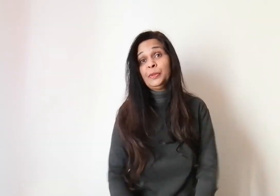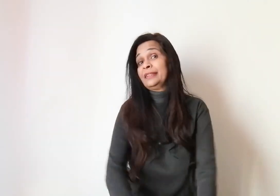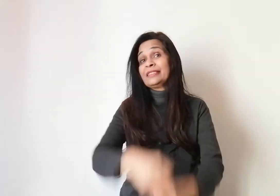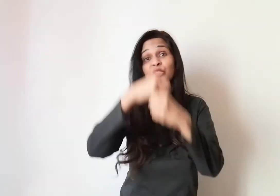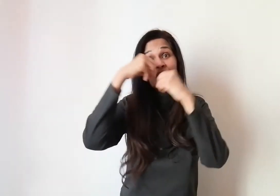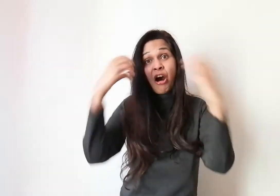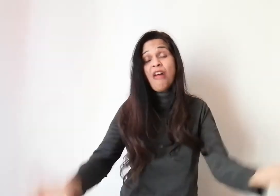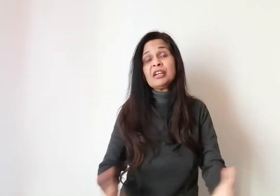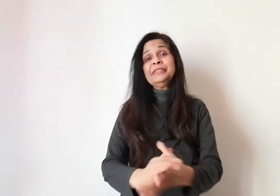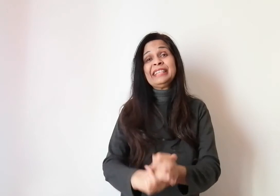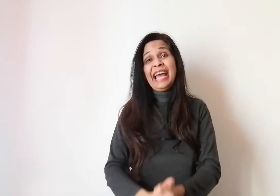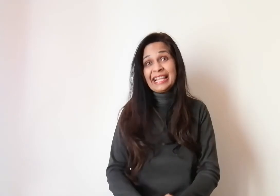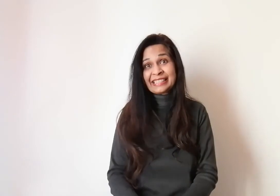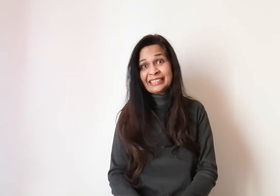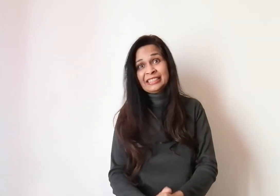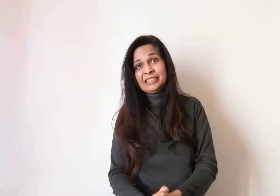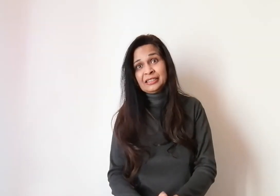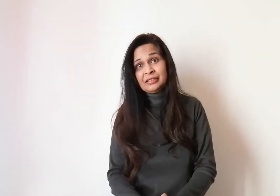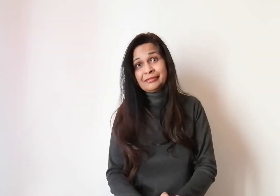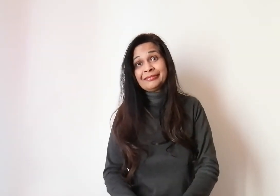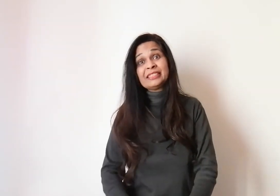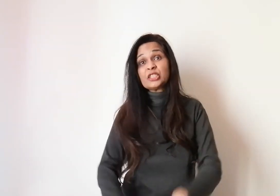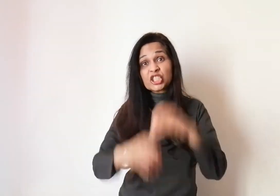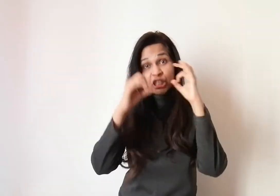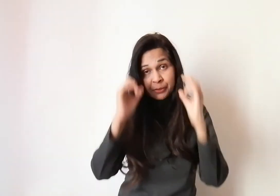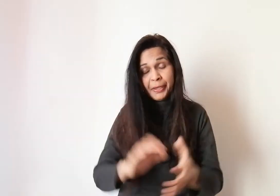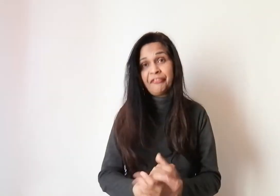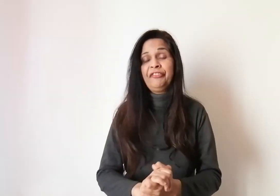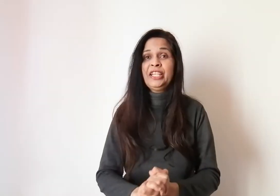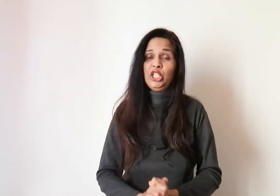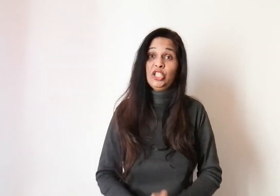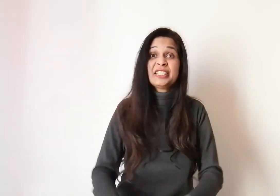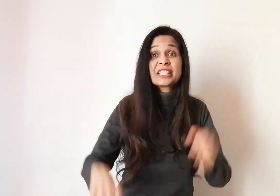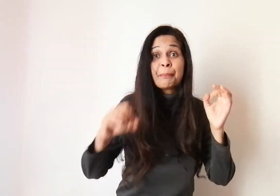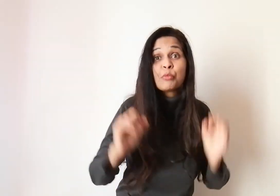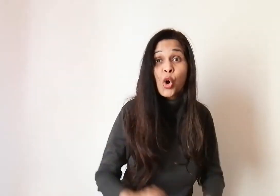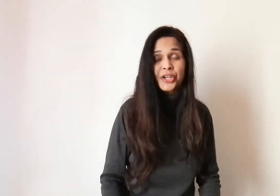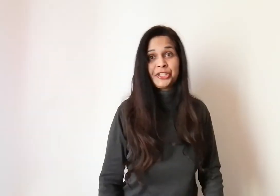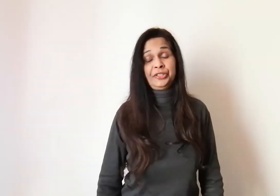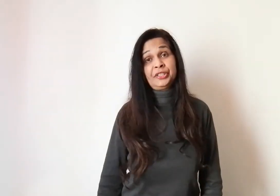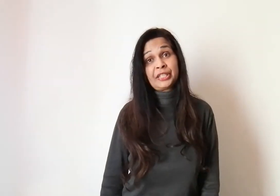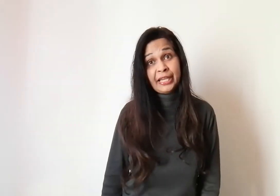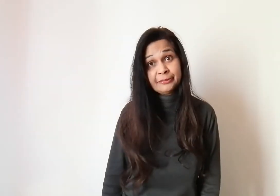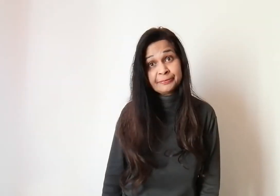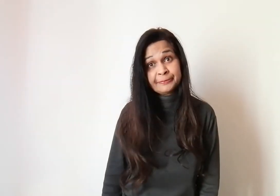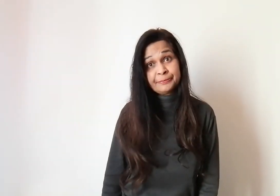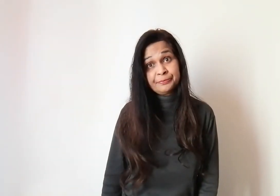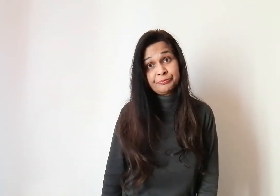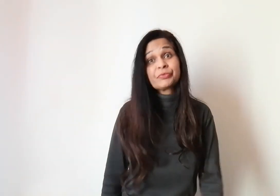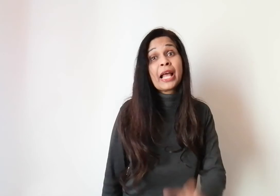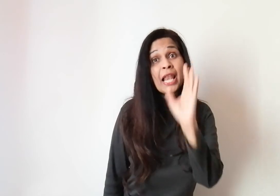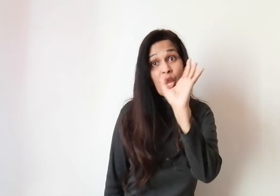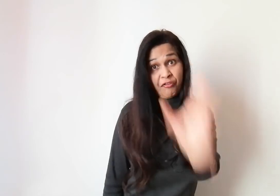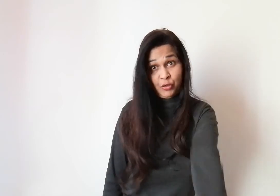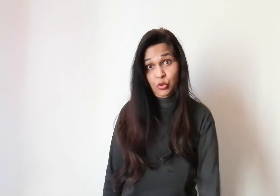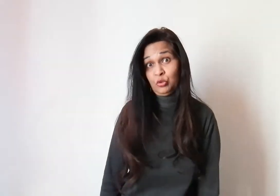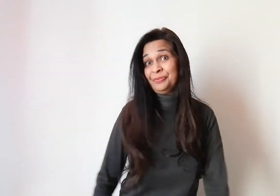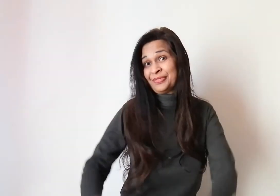Nobody that don't talk about that. Share my video. This is important. Okay. Love you all.